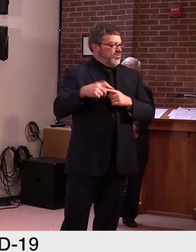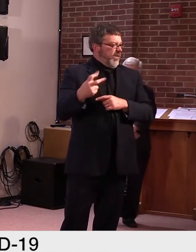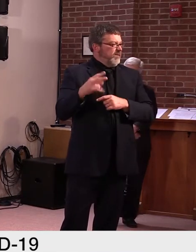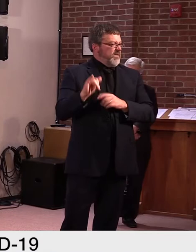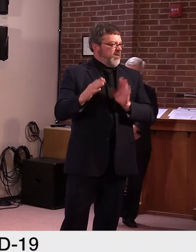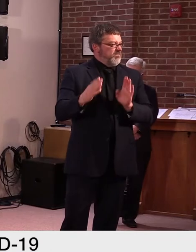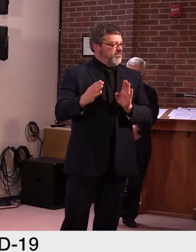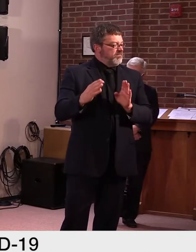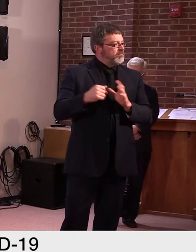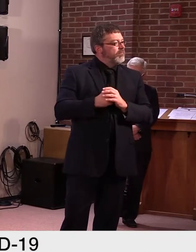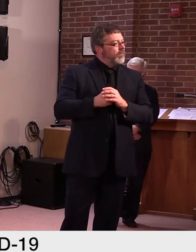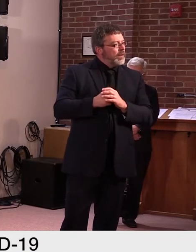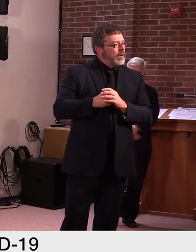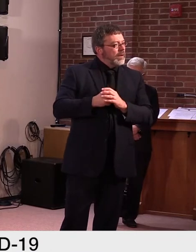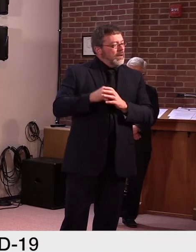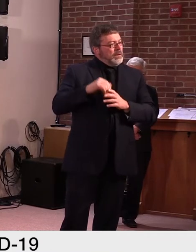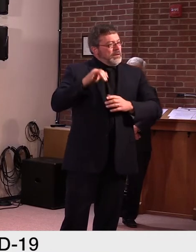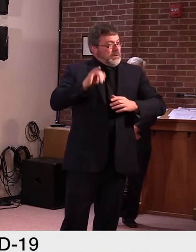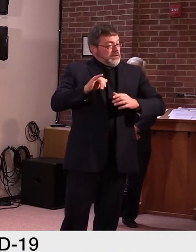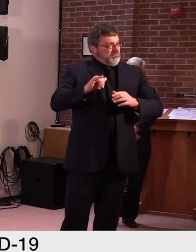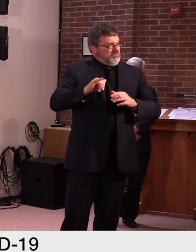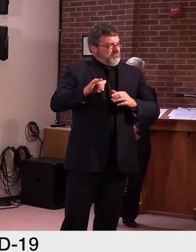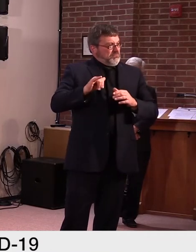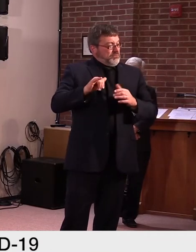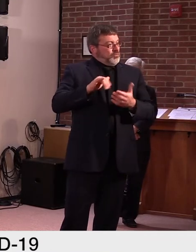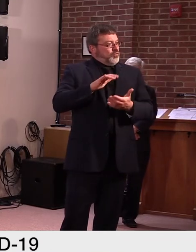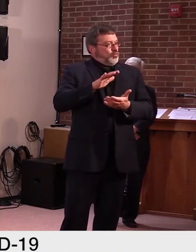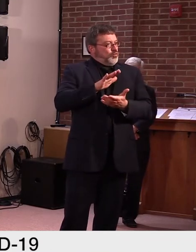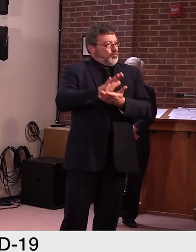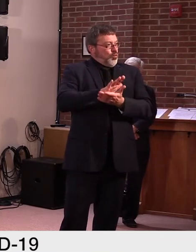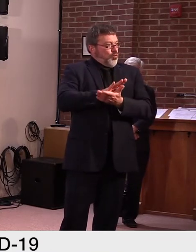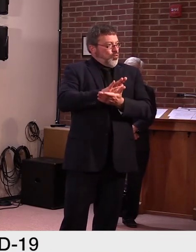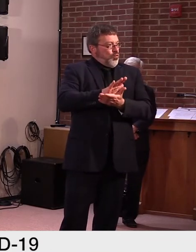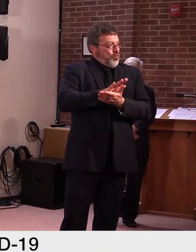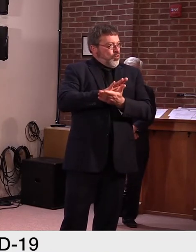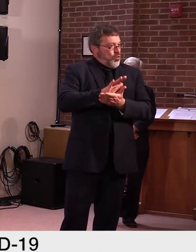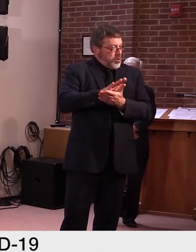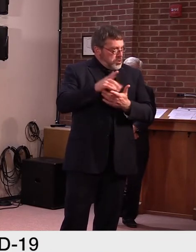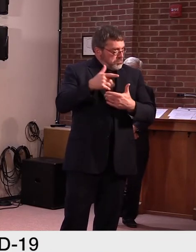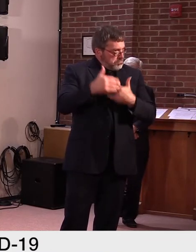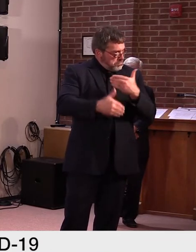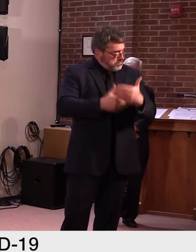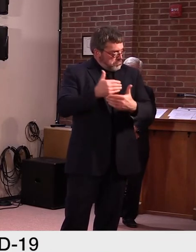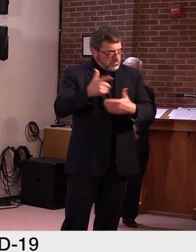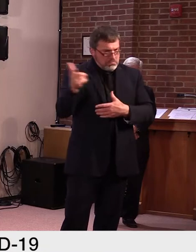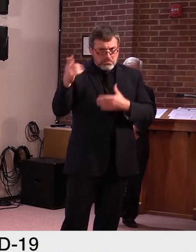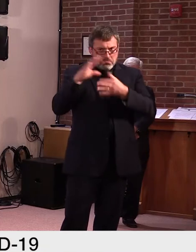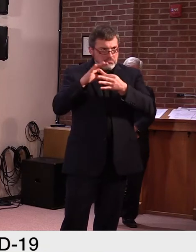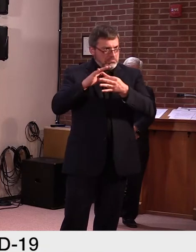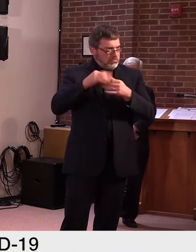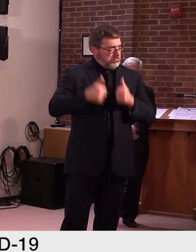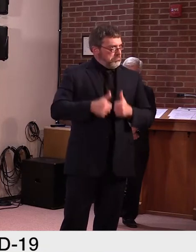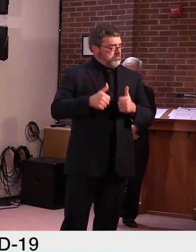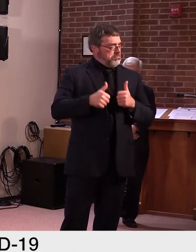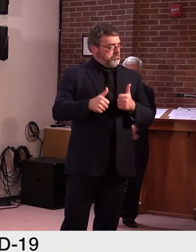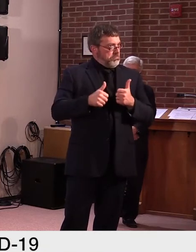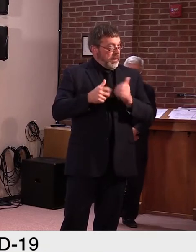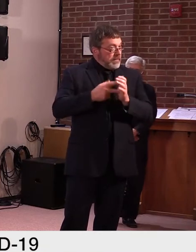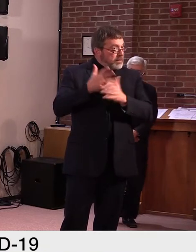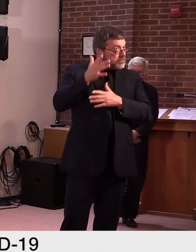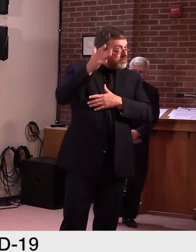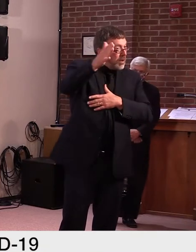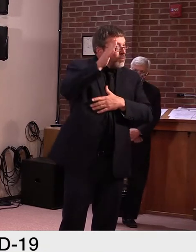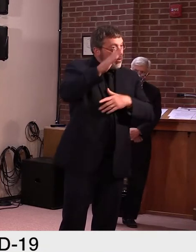classroom? Well, I, I, again, I, I'll answer part of that. Uh, from my standpoint, I certainly hope so. Um,